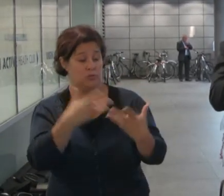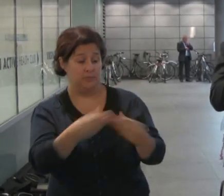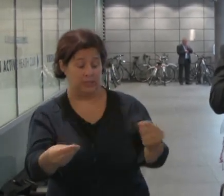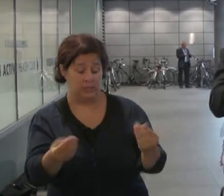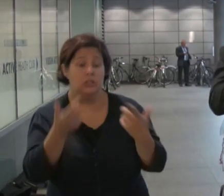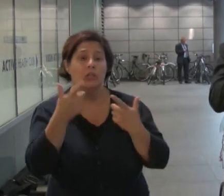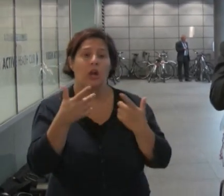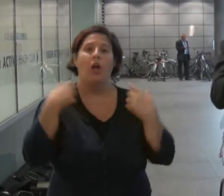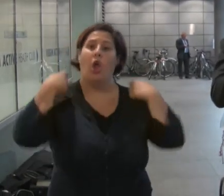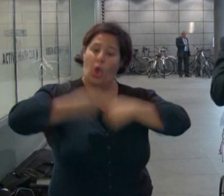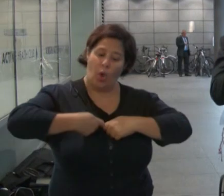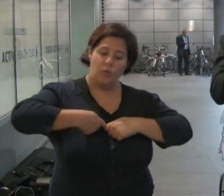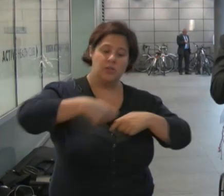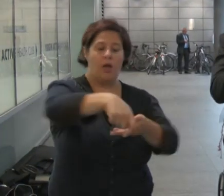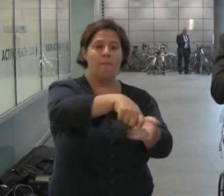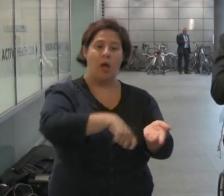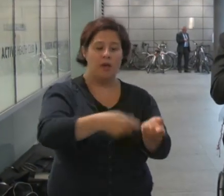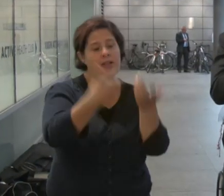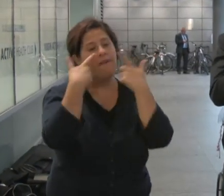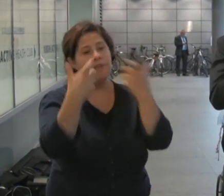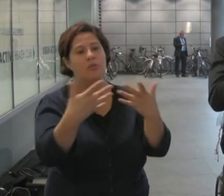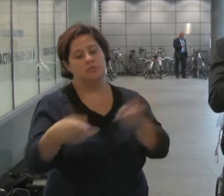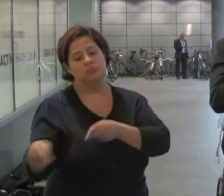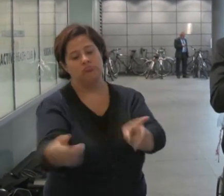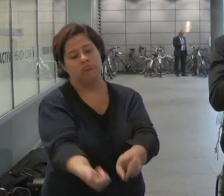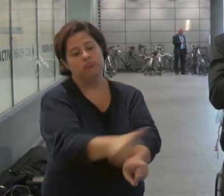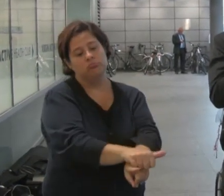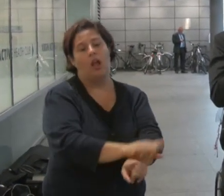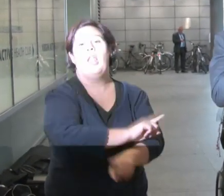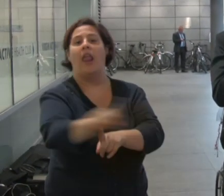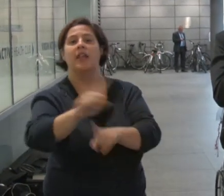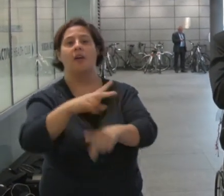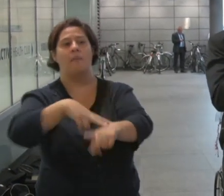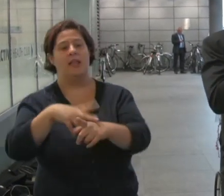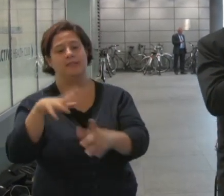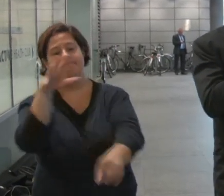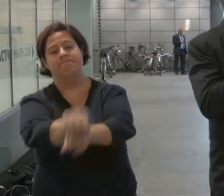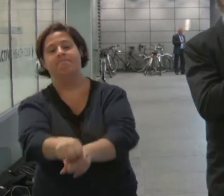were found beside the River Ware and later the police recovered her body from the river.